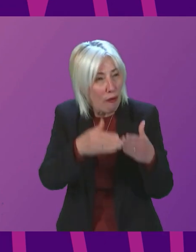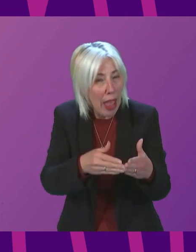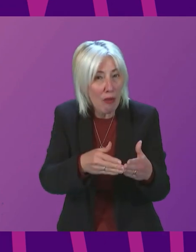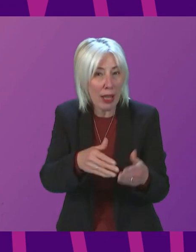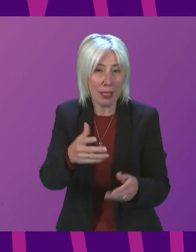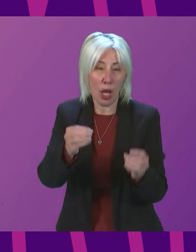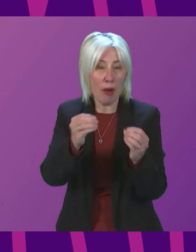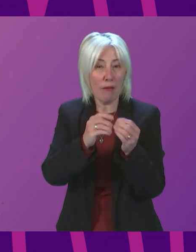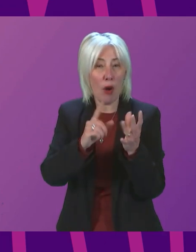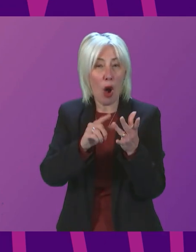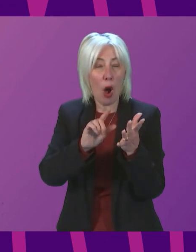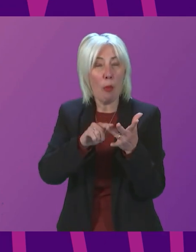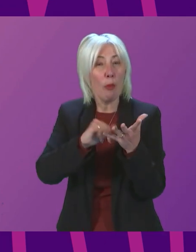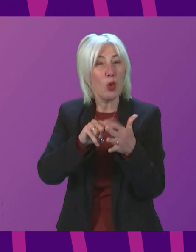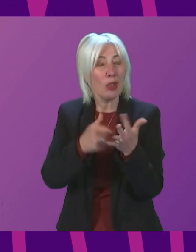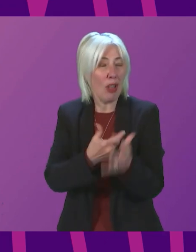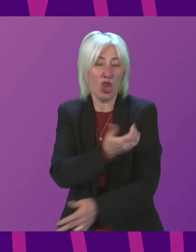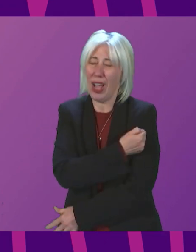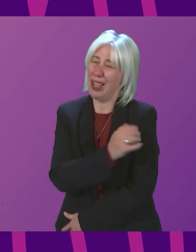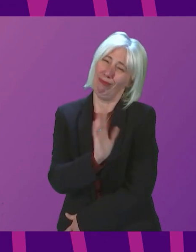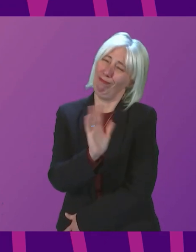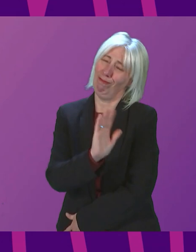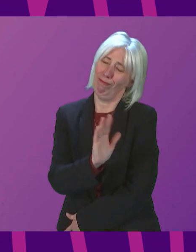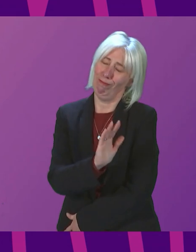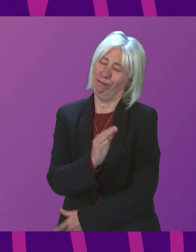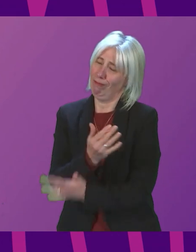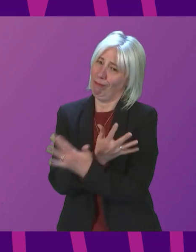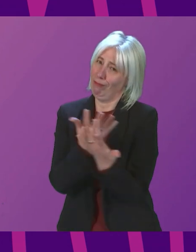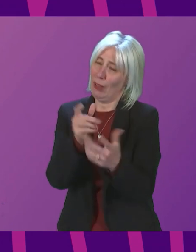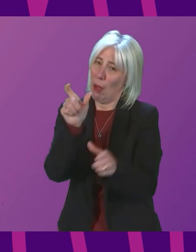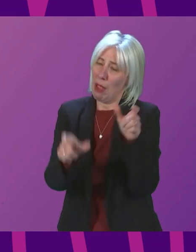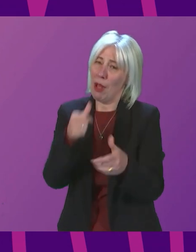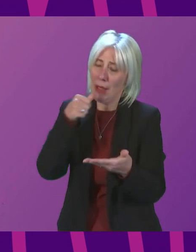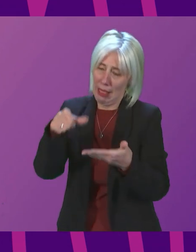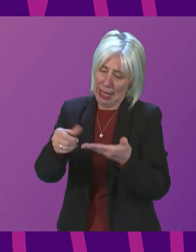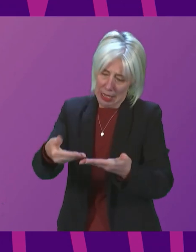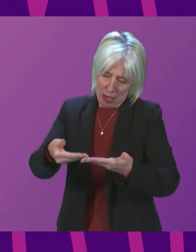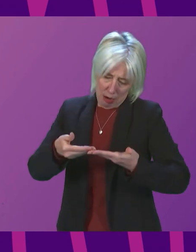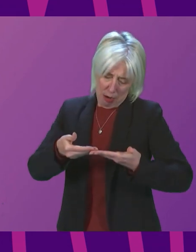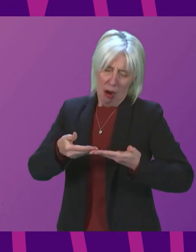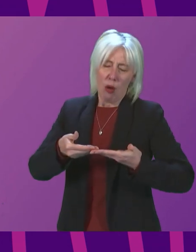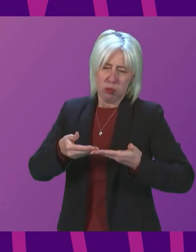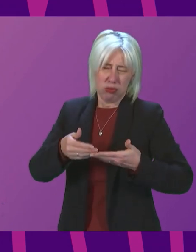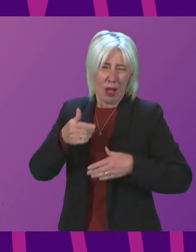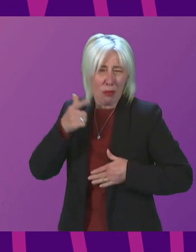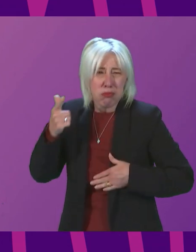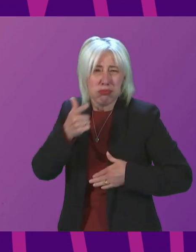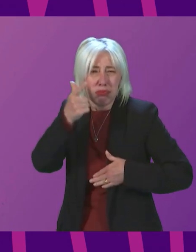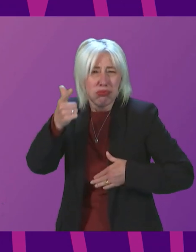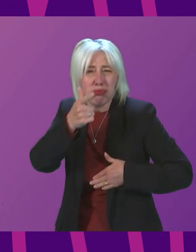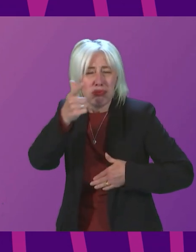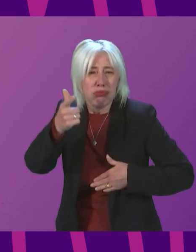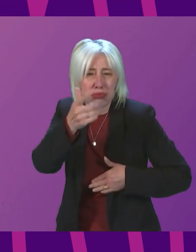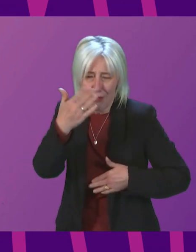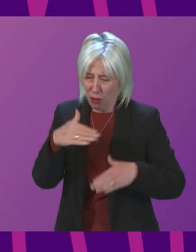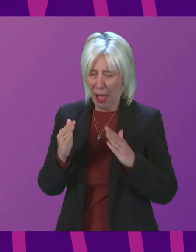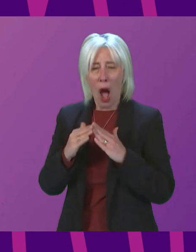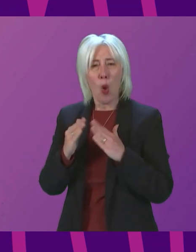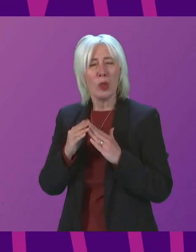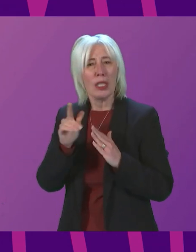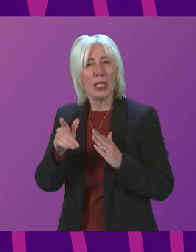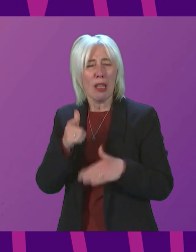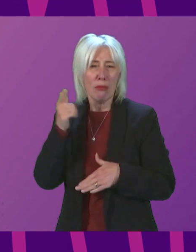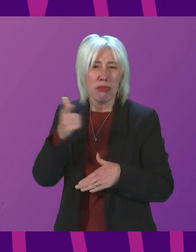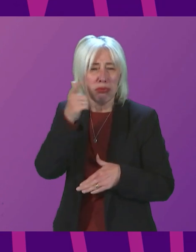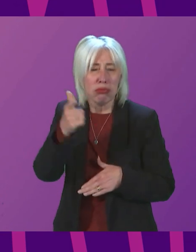booster. Hundreds of people have been sent these letters, giving them appointments many, many miles away from home, and told